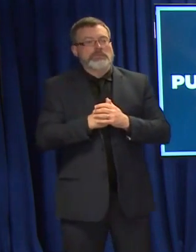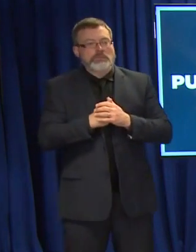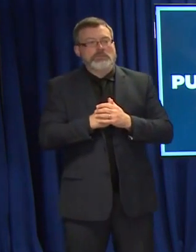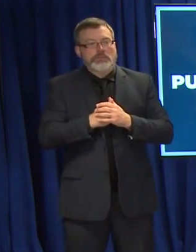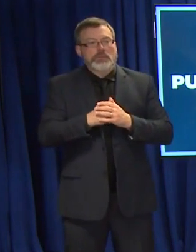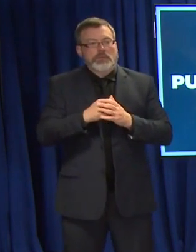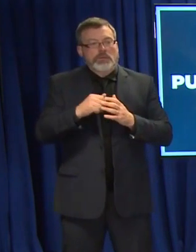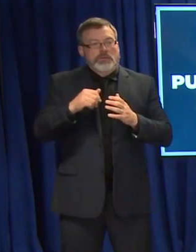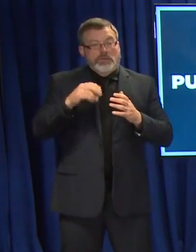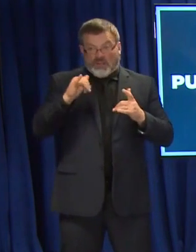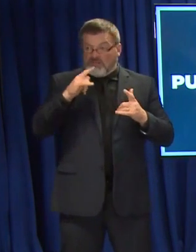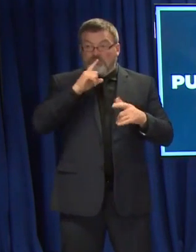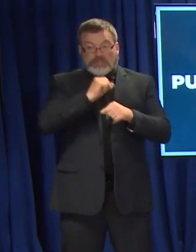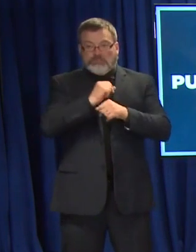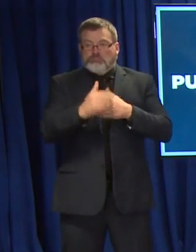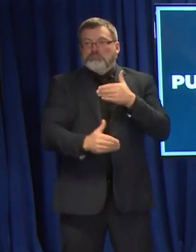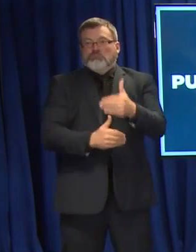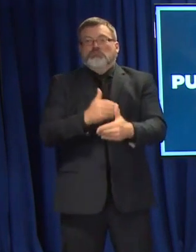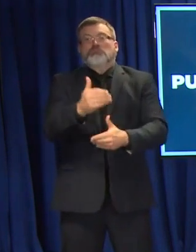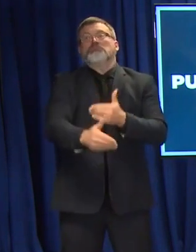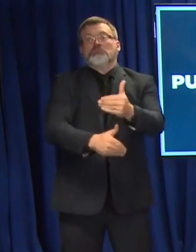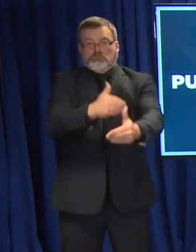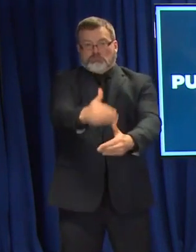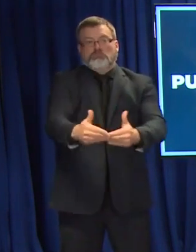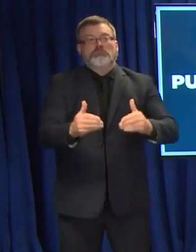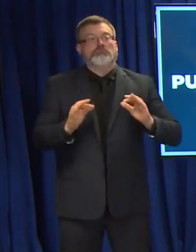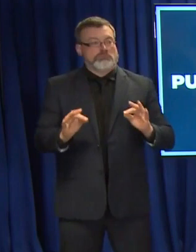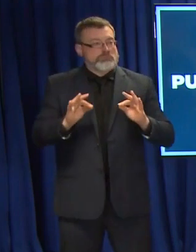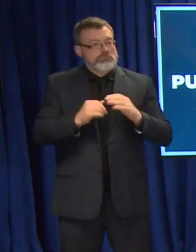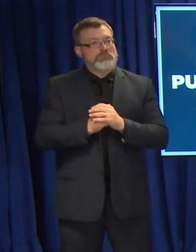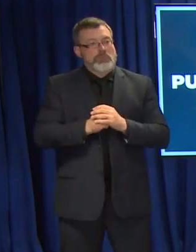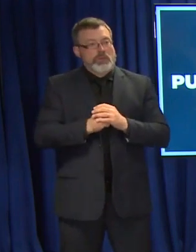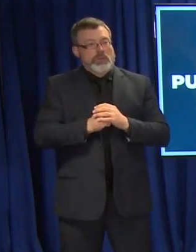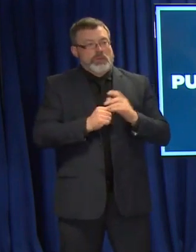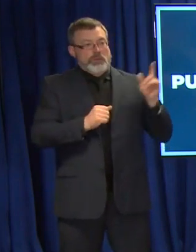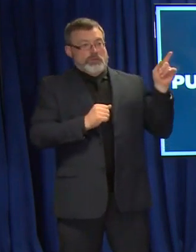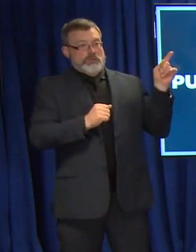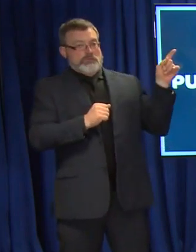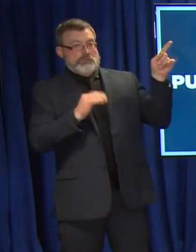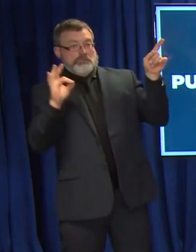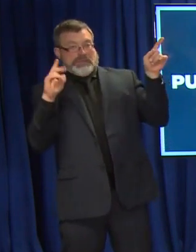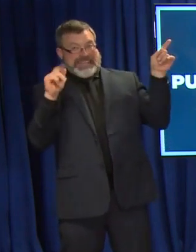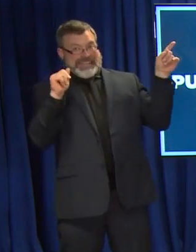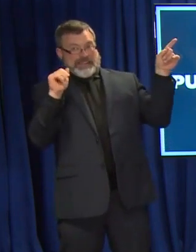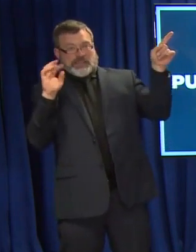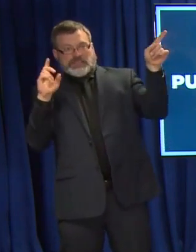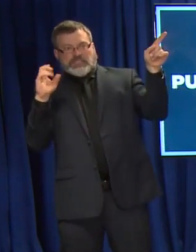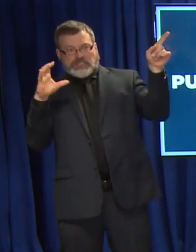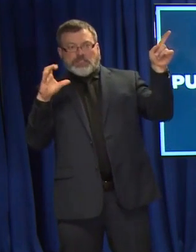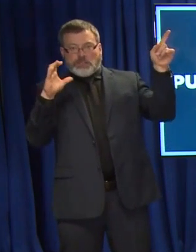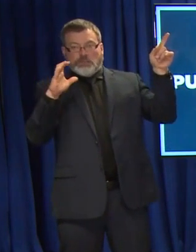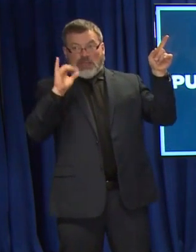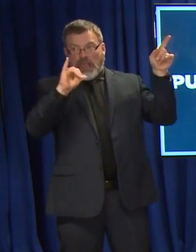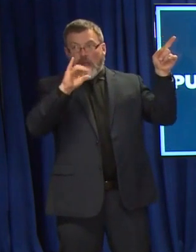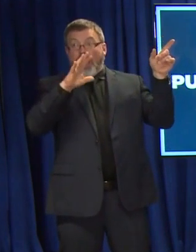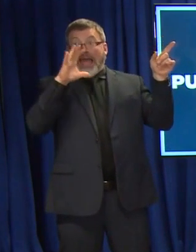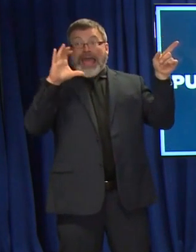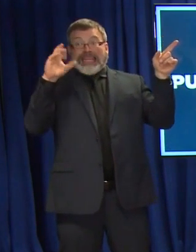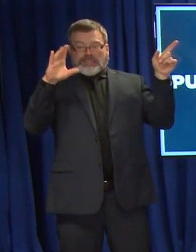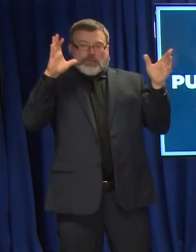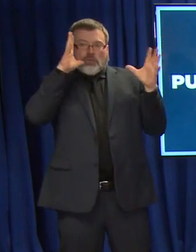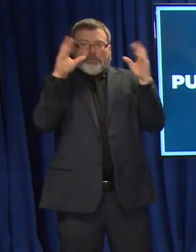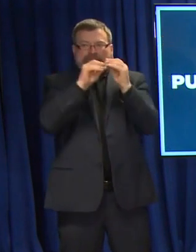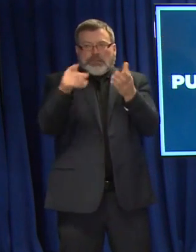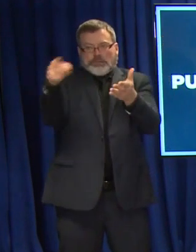playing out. The CDC and their advisory committee on immunization practices is set to meet next week. So we are